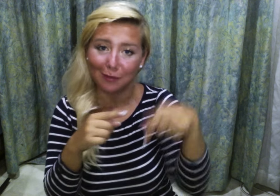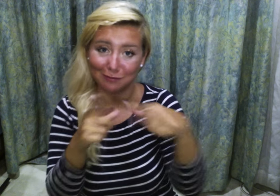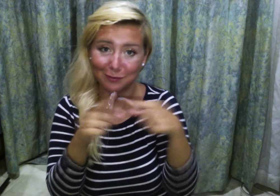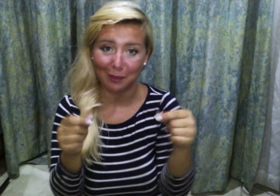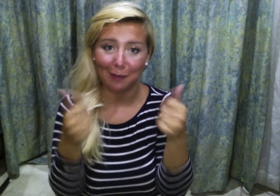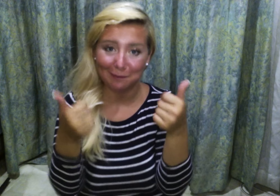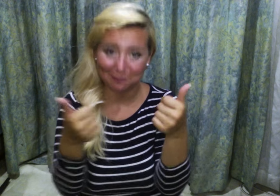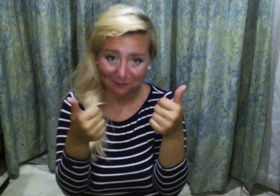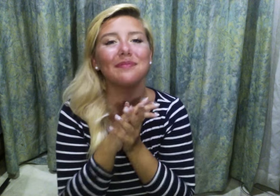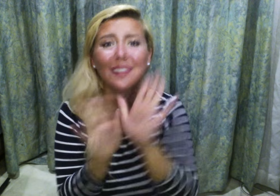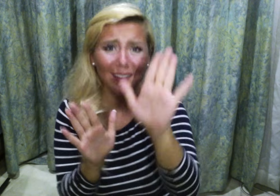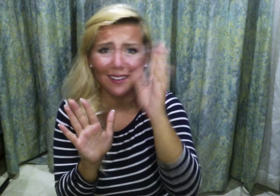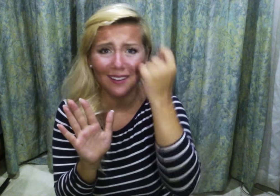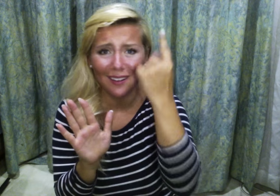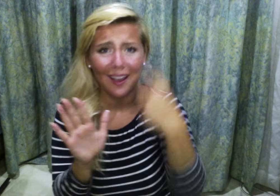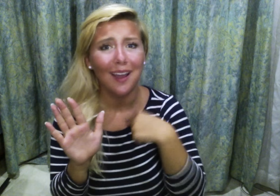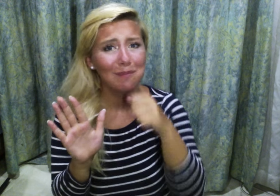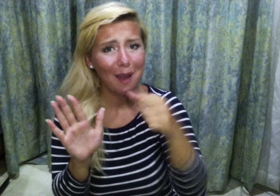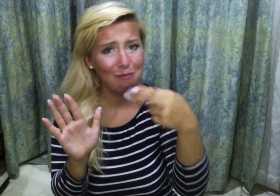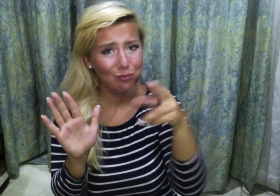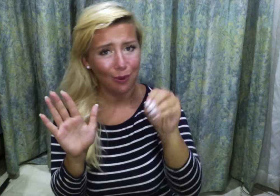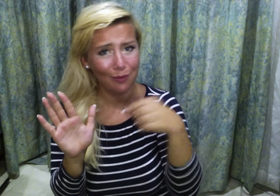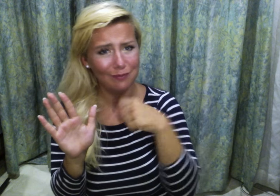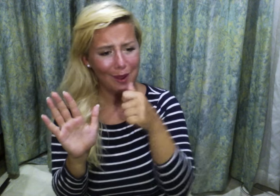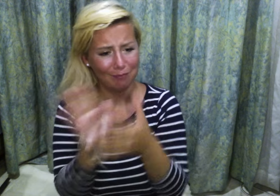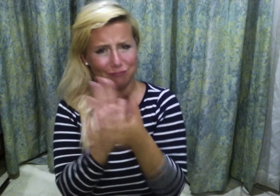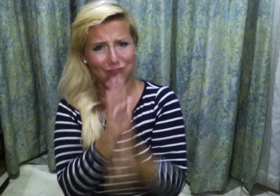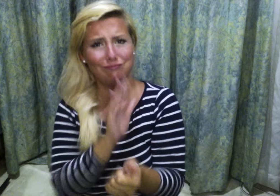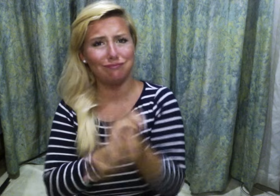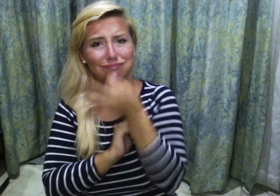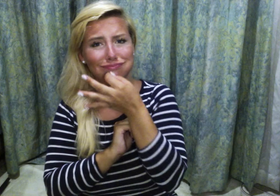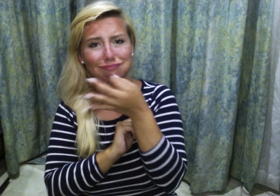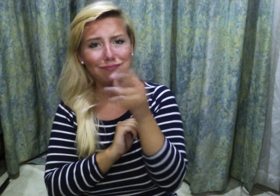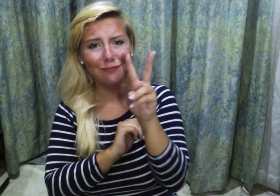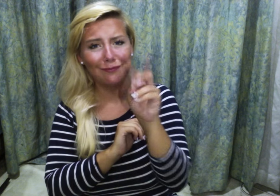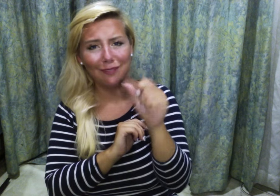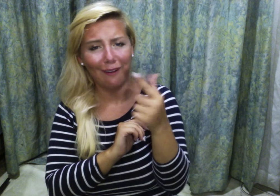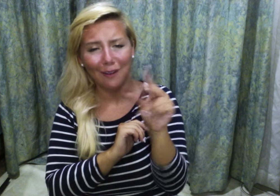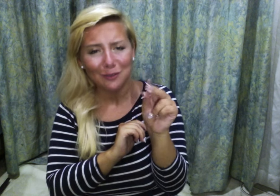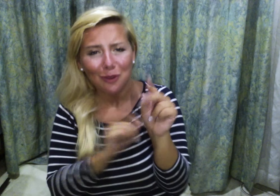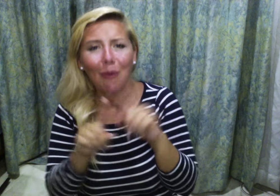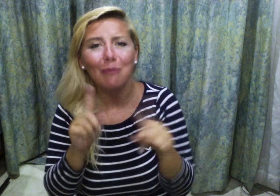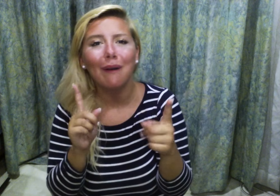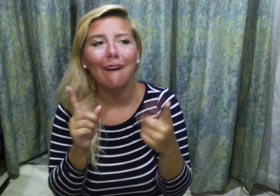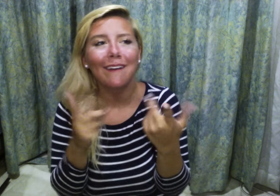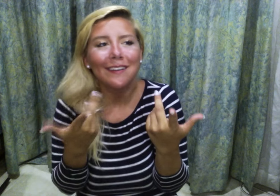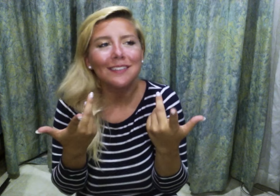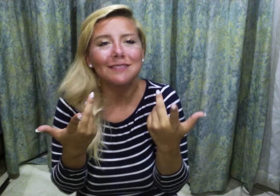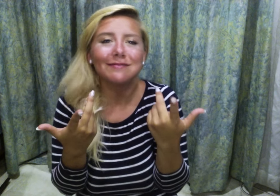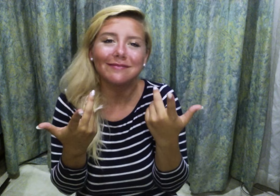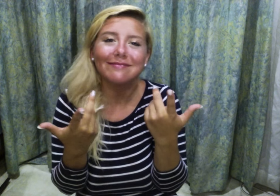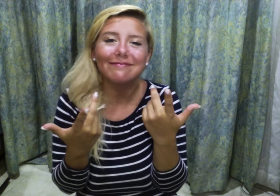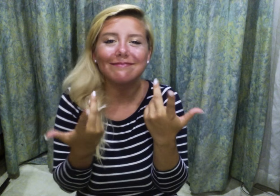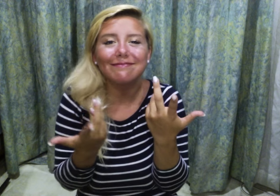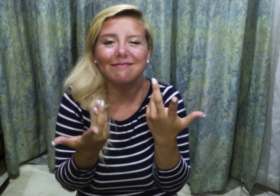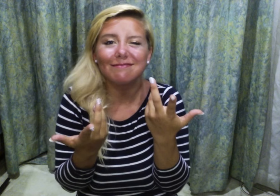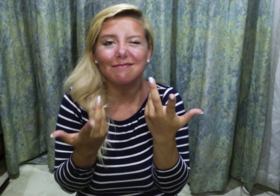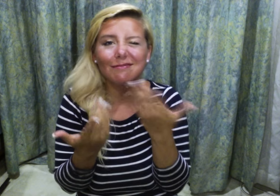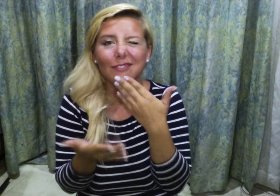nothing too spectacular, just quick short vlogs. I'm not a professional, I'm not an expert. So, I don't know, I kind